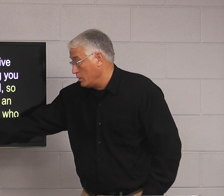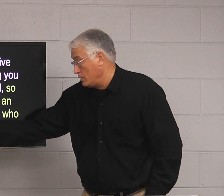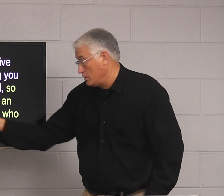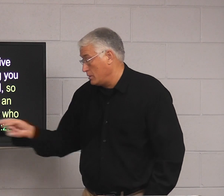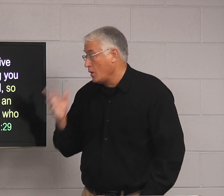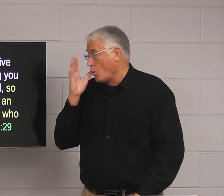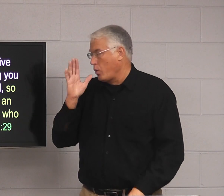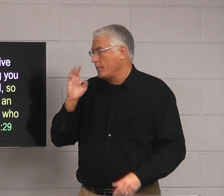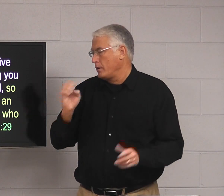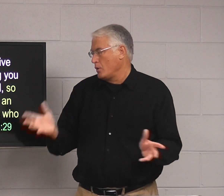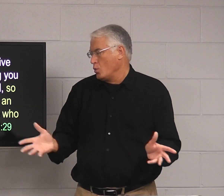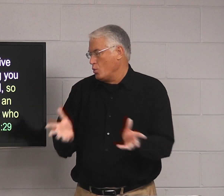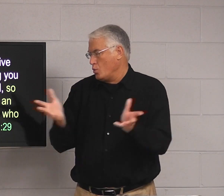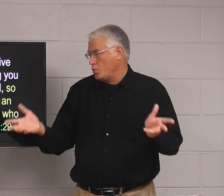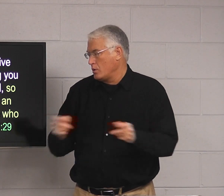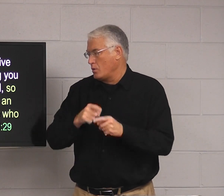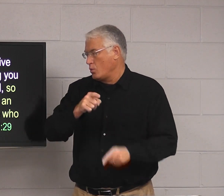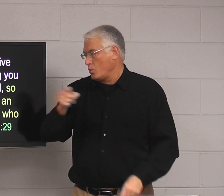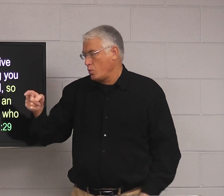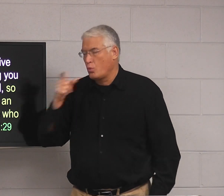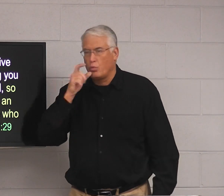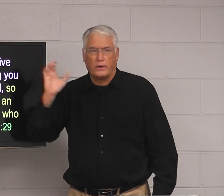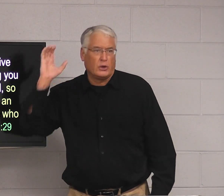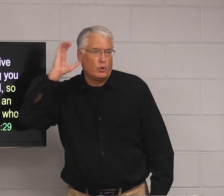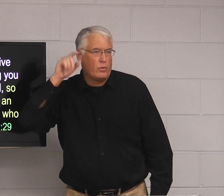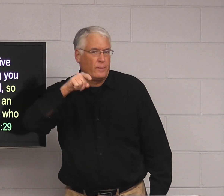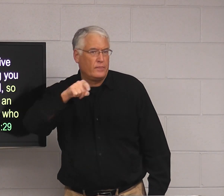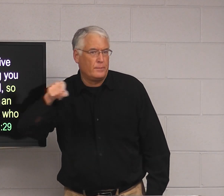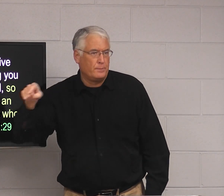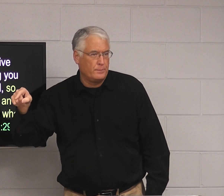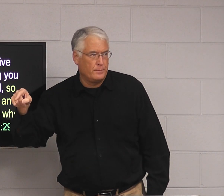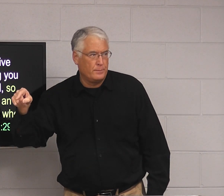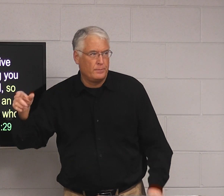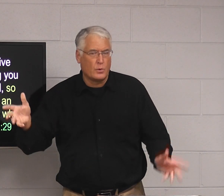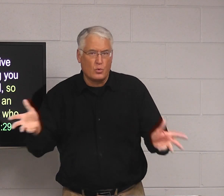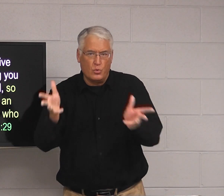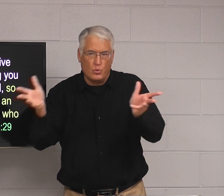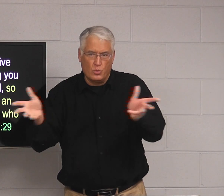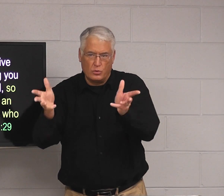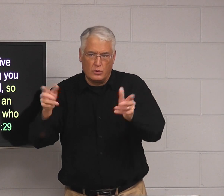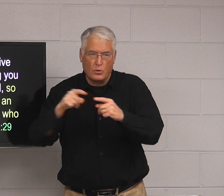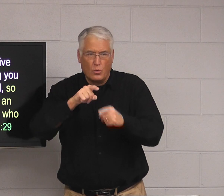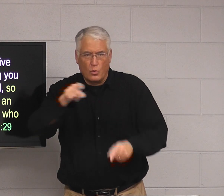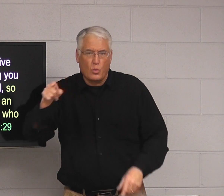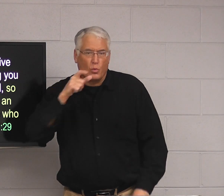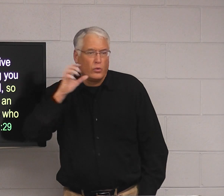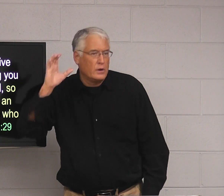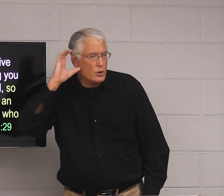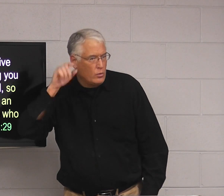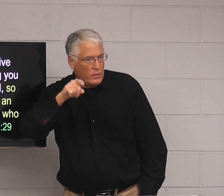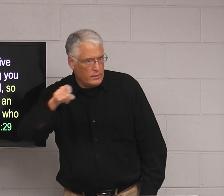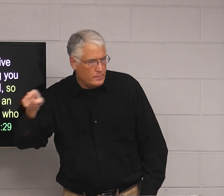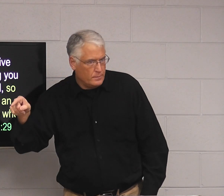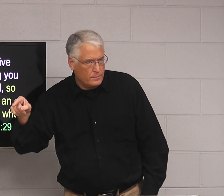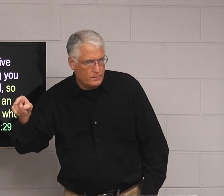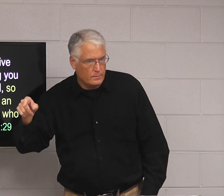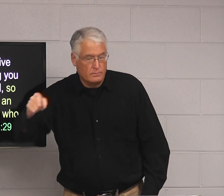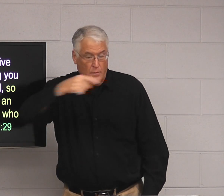that your words will be an encouragement to those who hear them. So, we should be encouraging to the